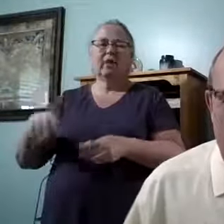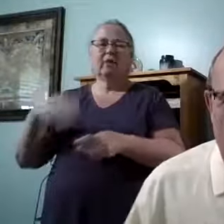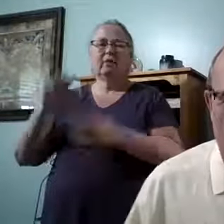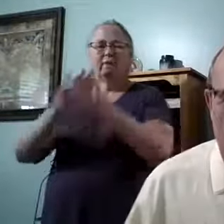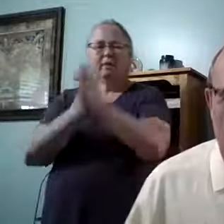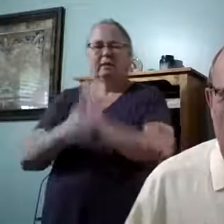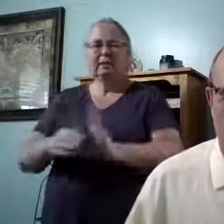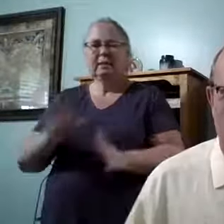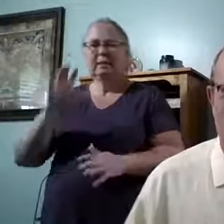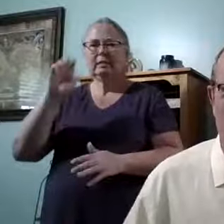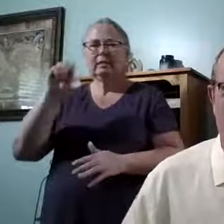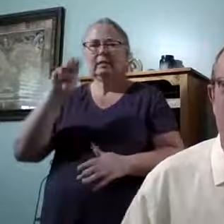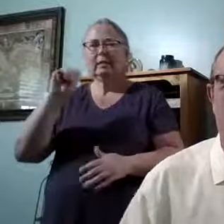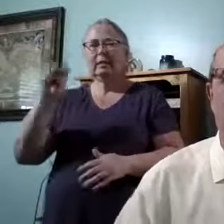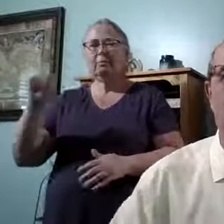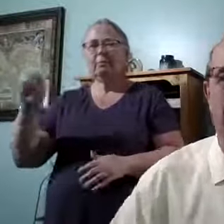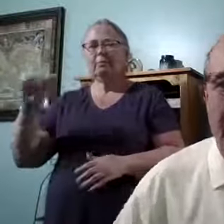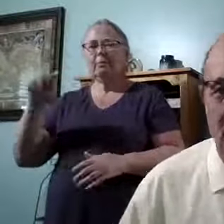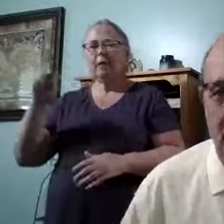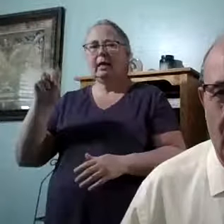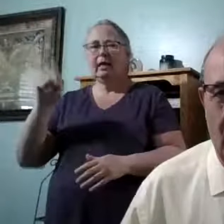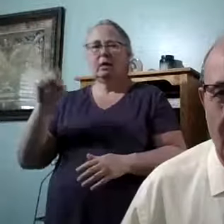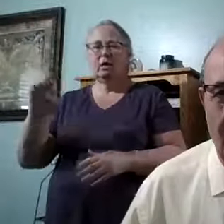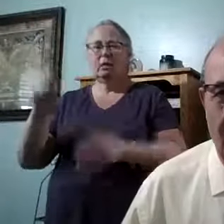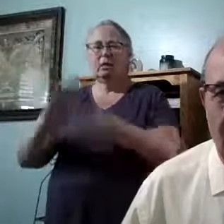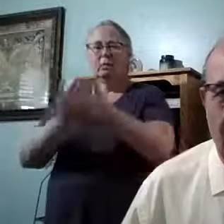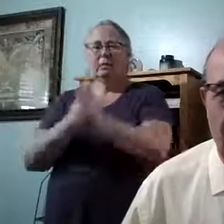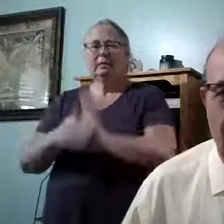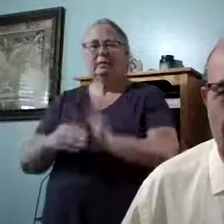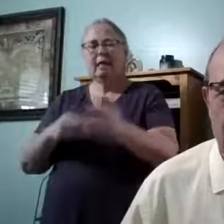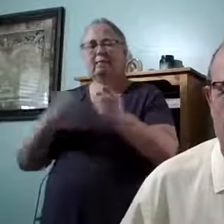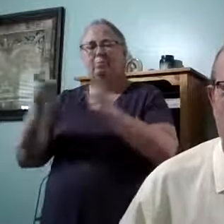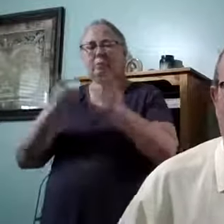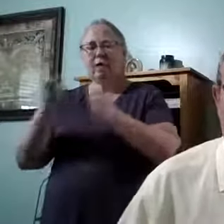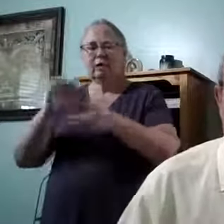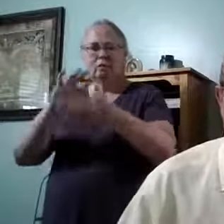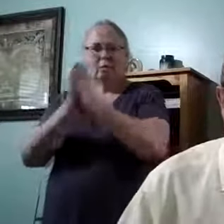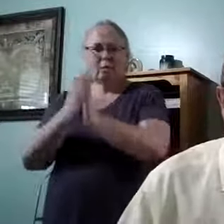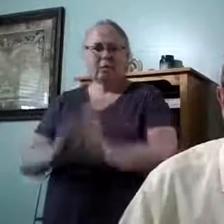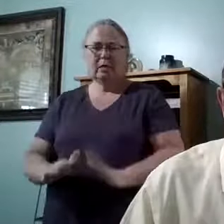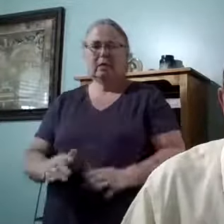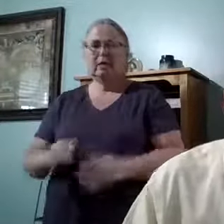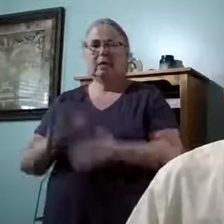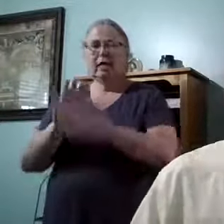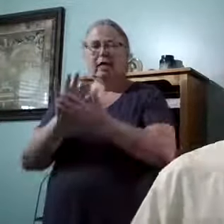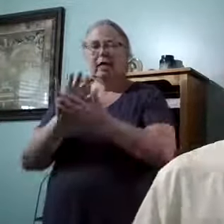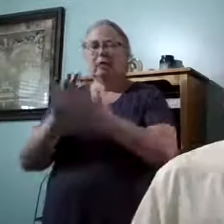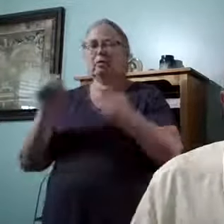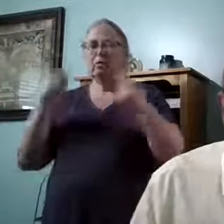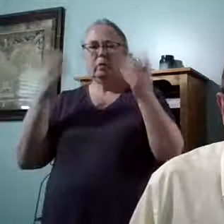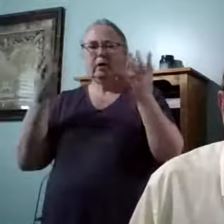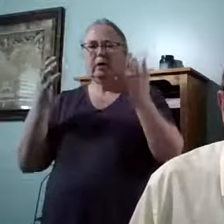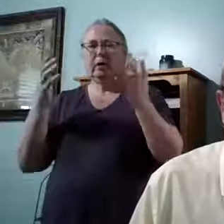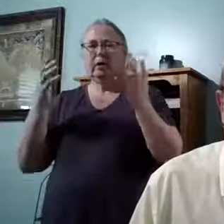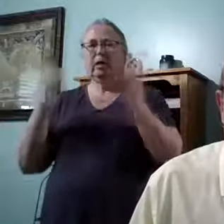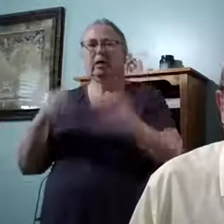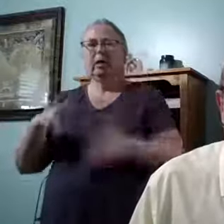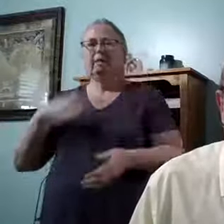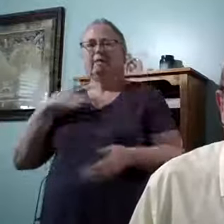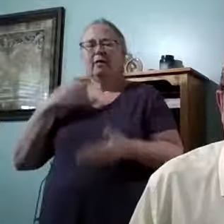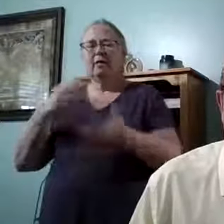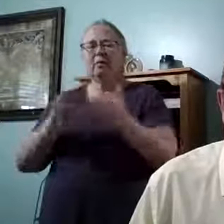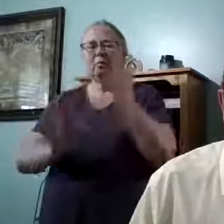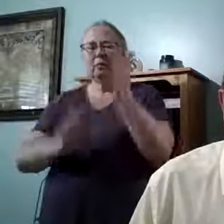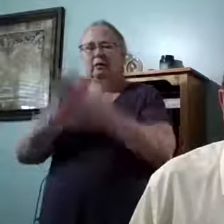commander of peace. He is the master of peace. Hallelujah. Oh, I feel the